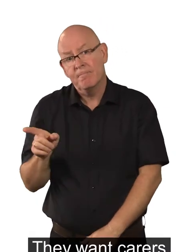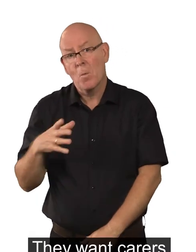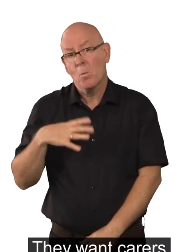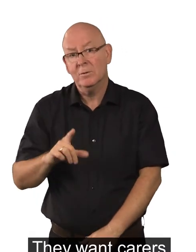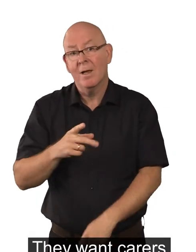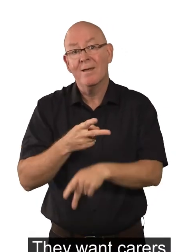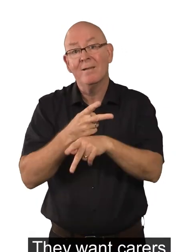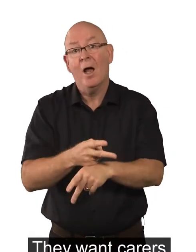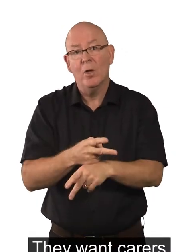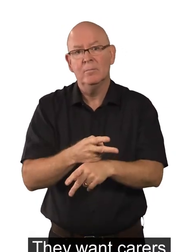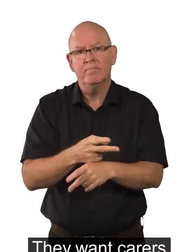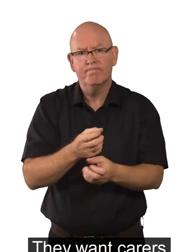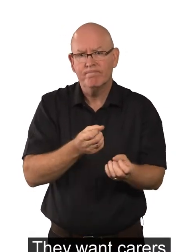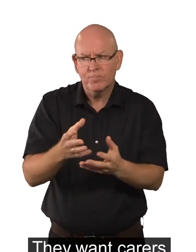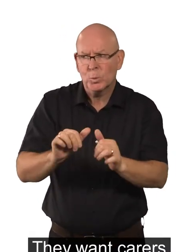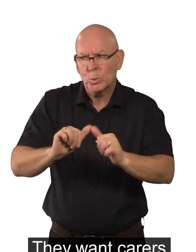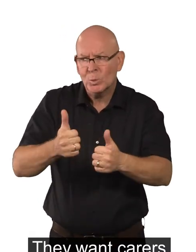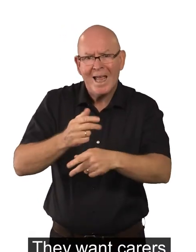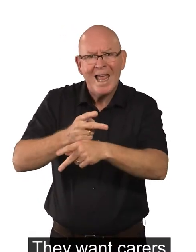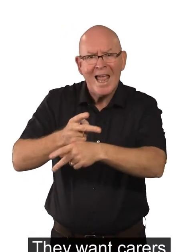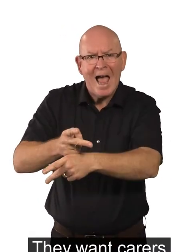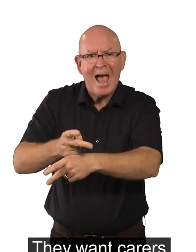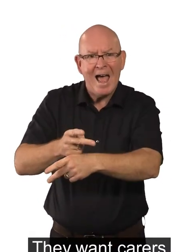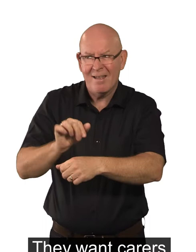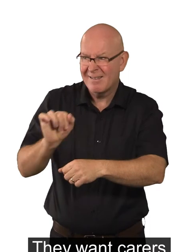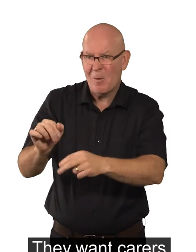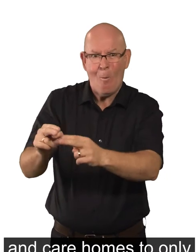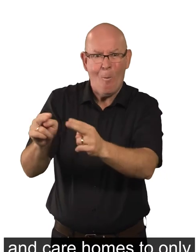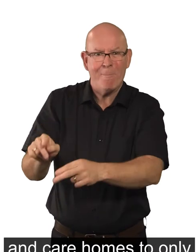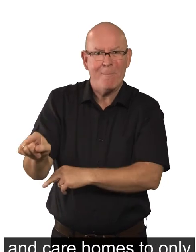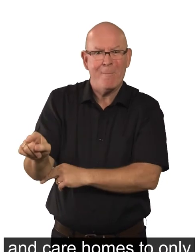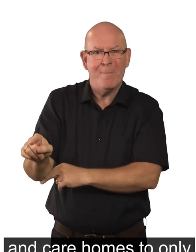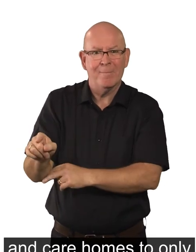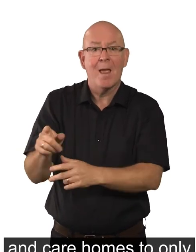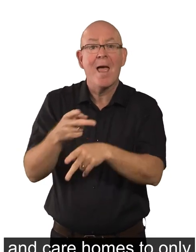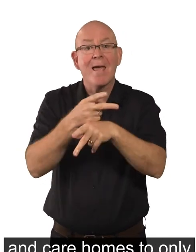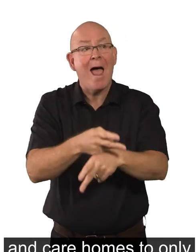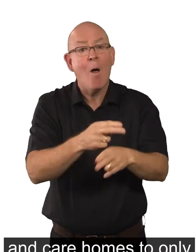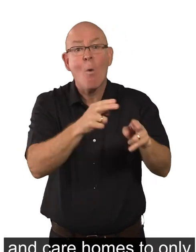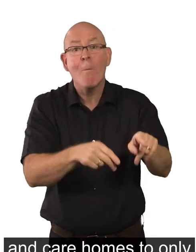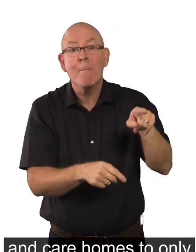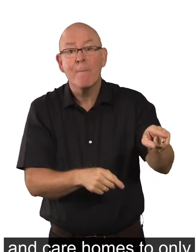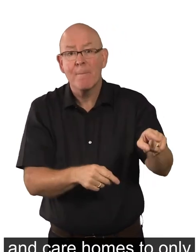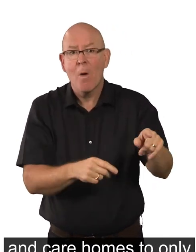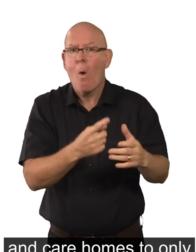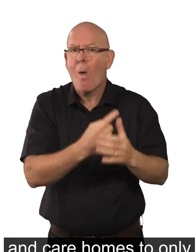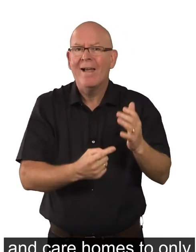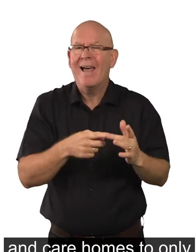They want carers to give good care at home and care homes to only be for people that